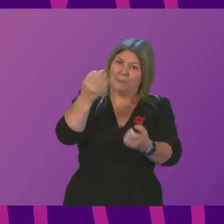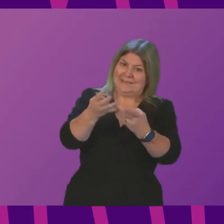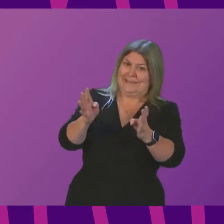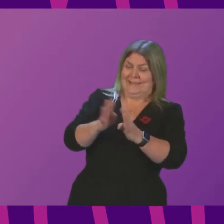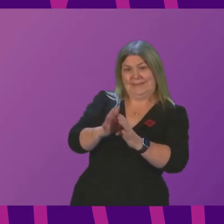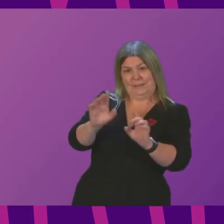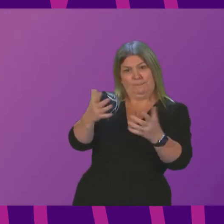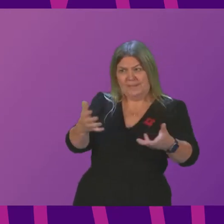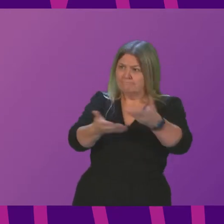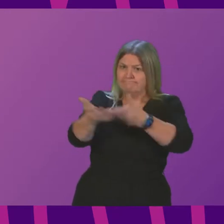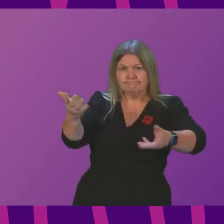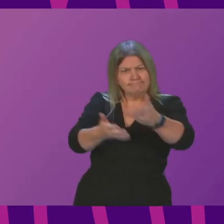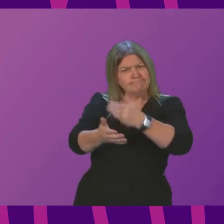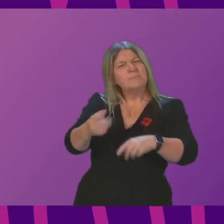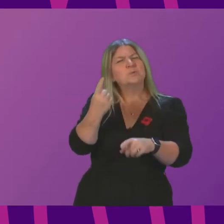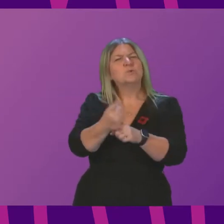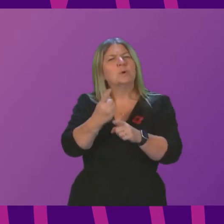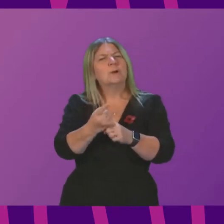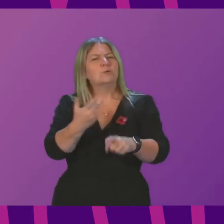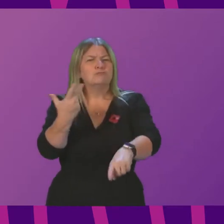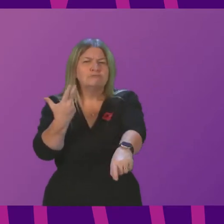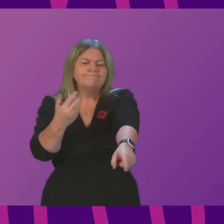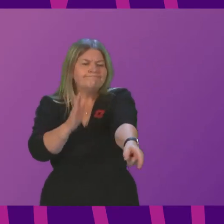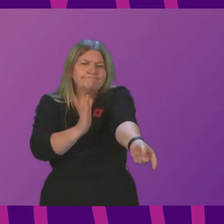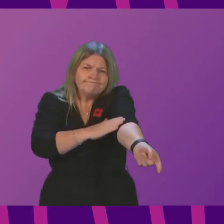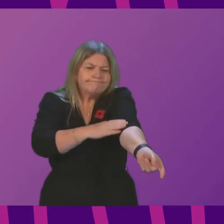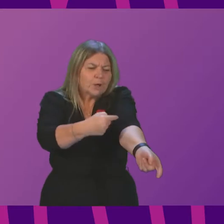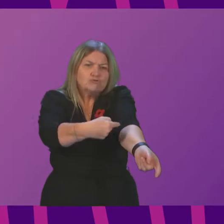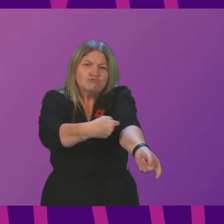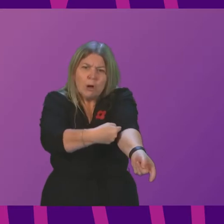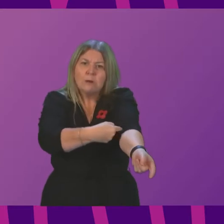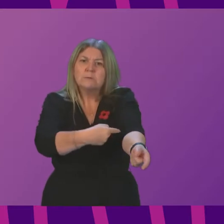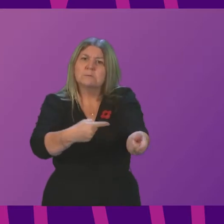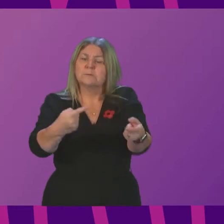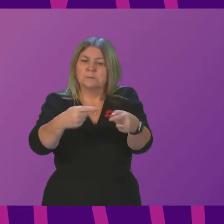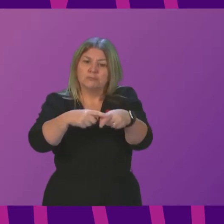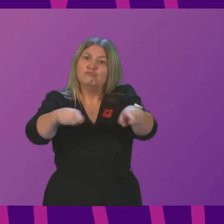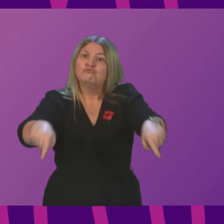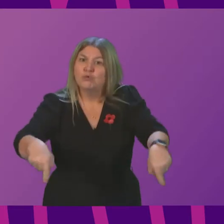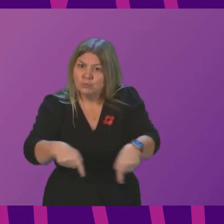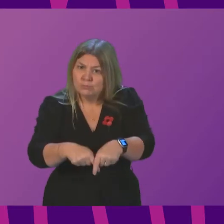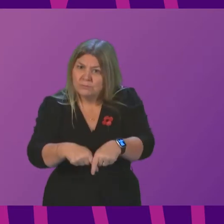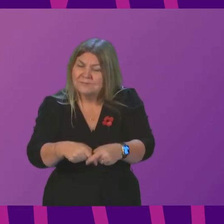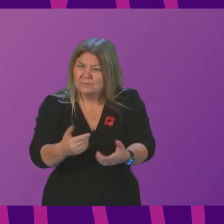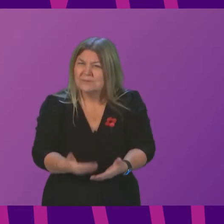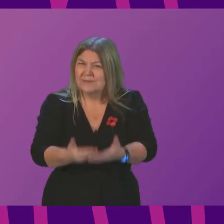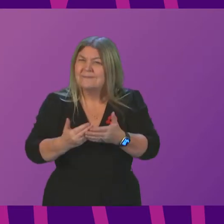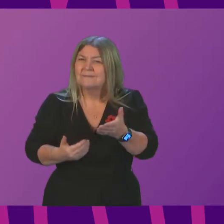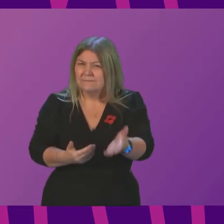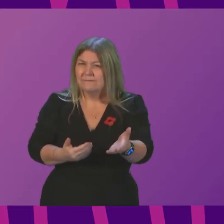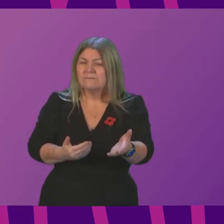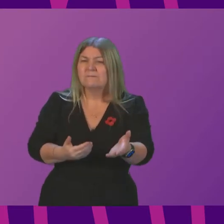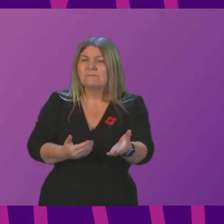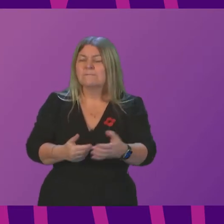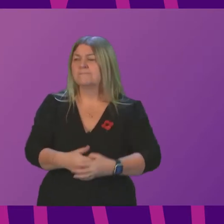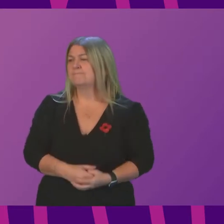regarding use of drug consumption rooms and whether non-prosecution is in the public interest. Deputy First Minister. The